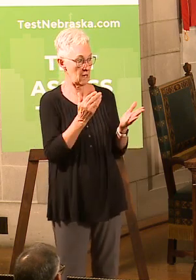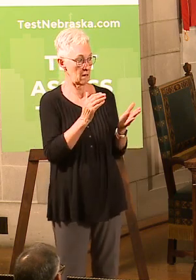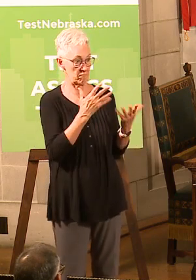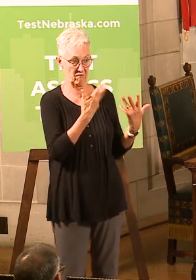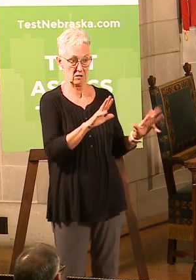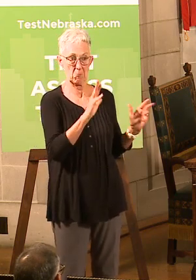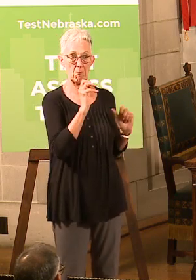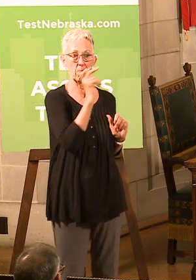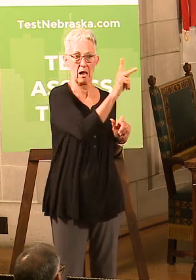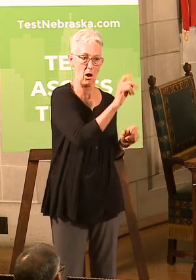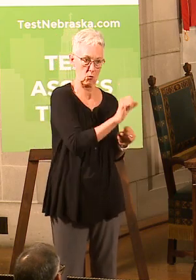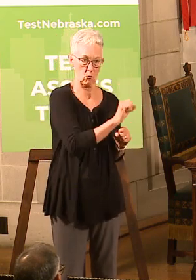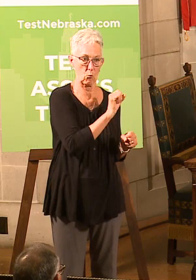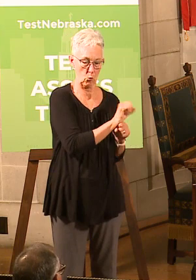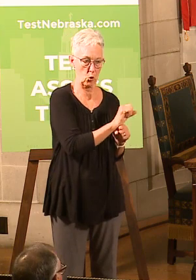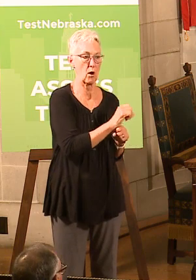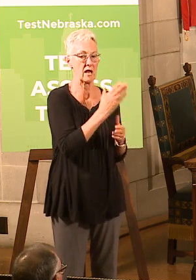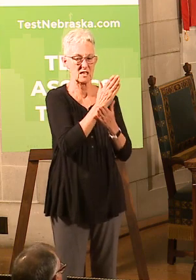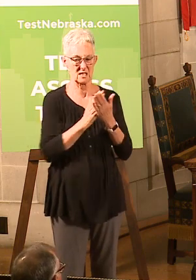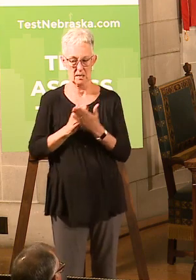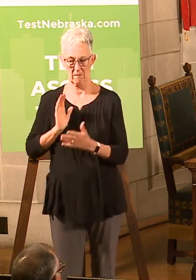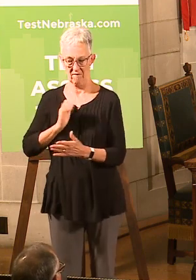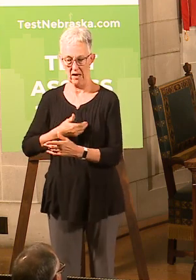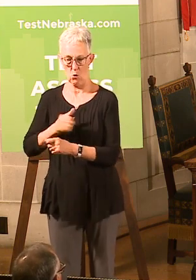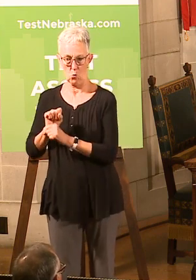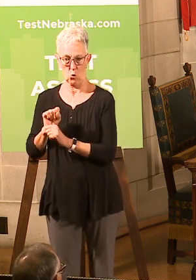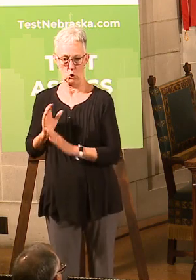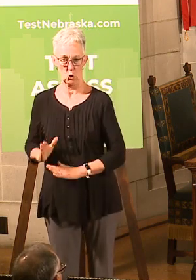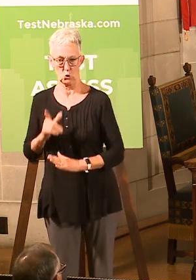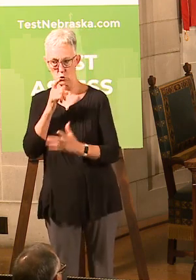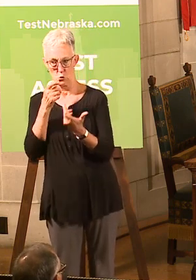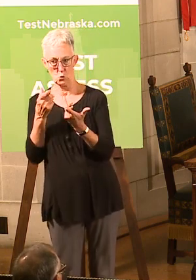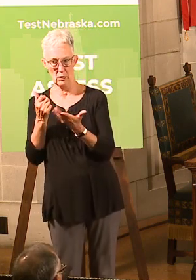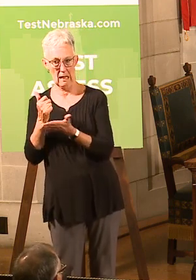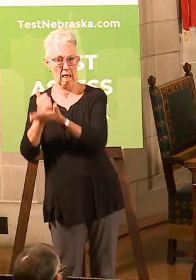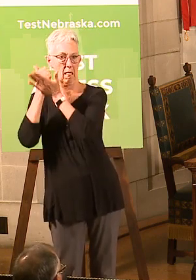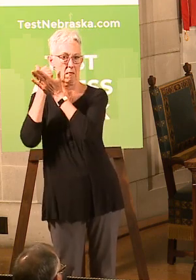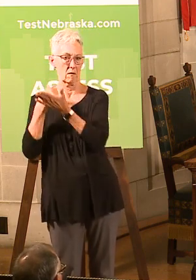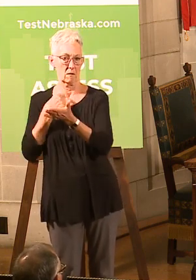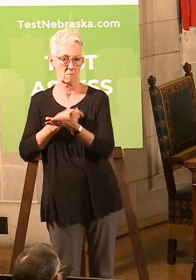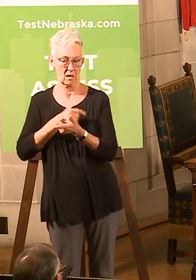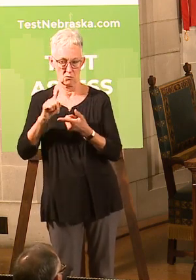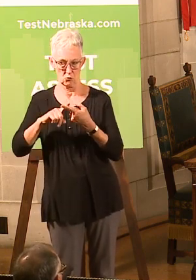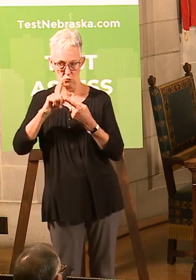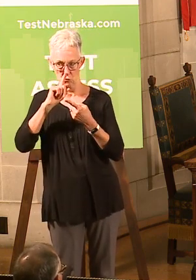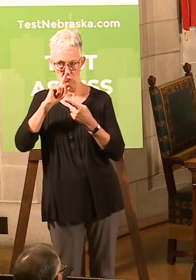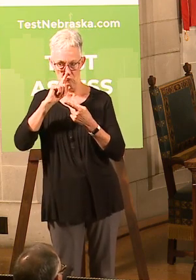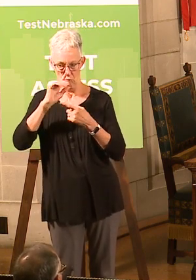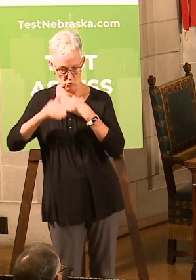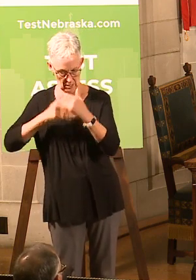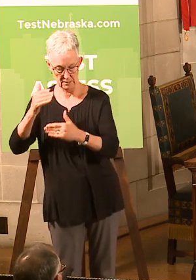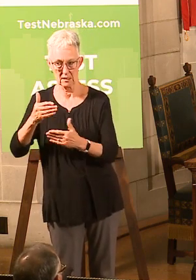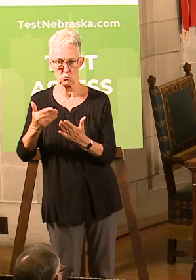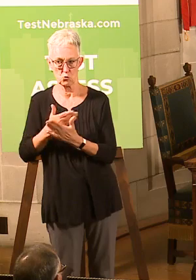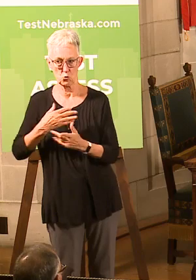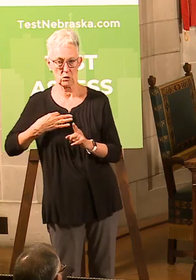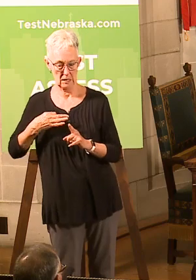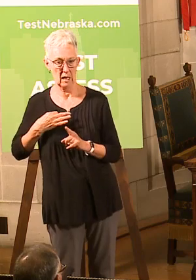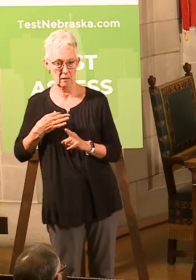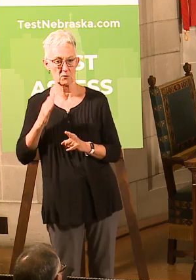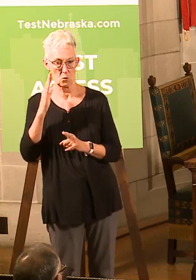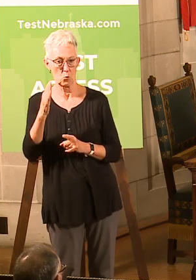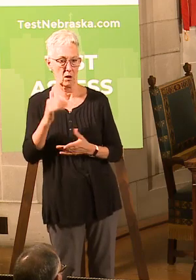reemployment program so that they can help those workers who need assistance in finding new work to get back to work.